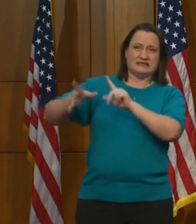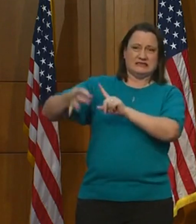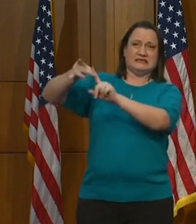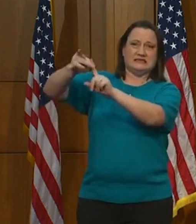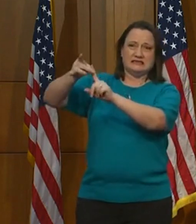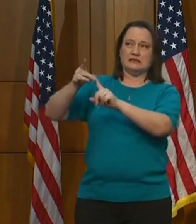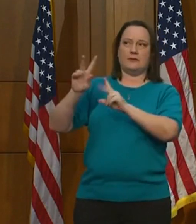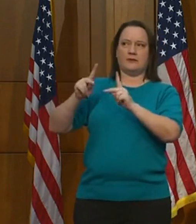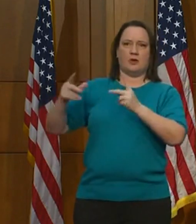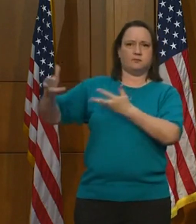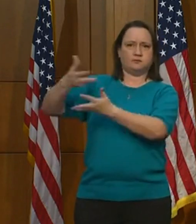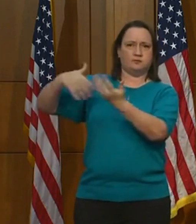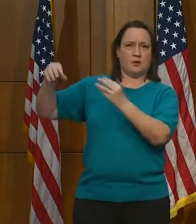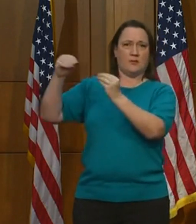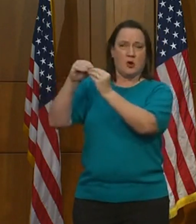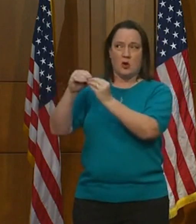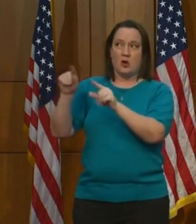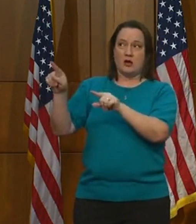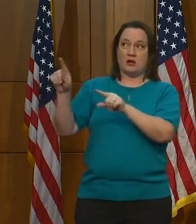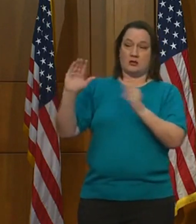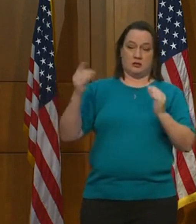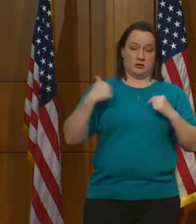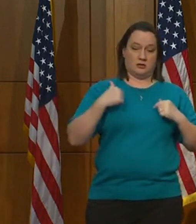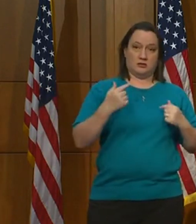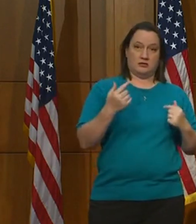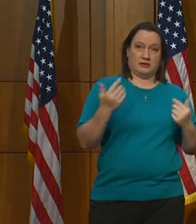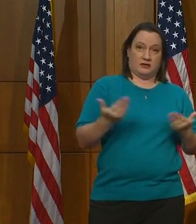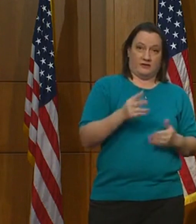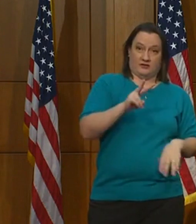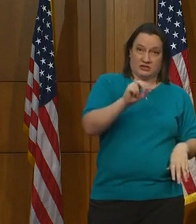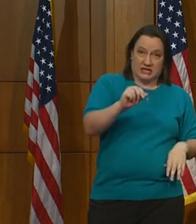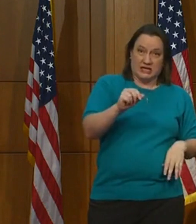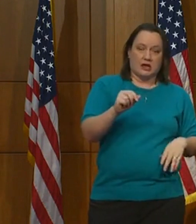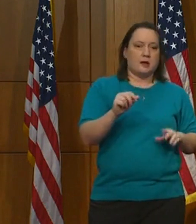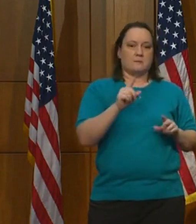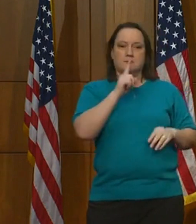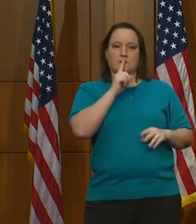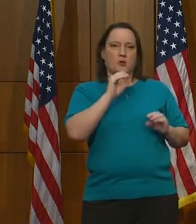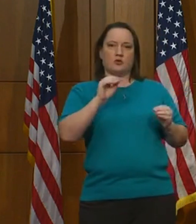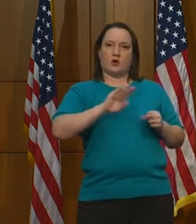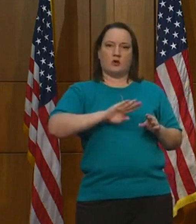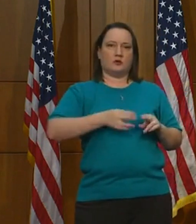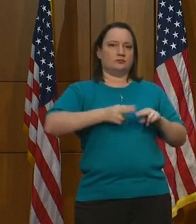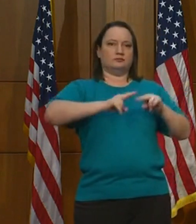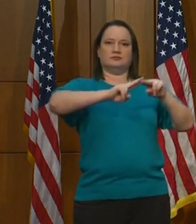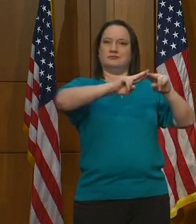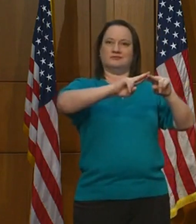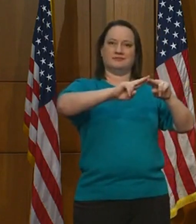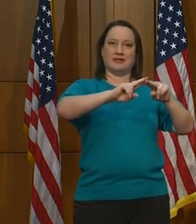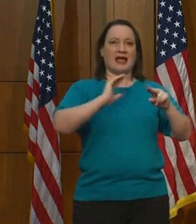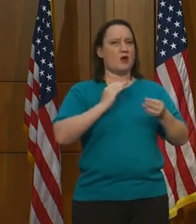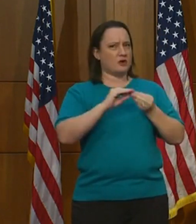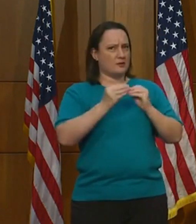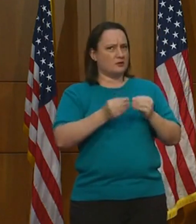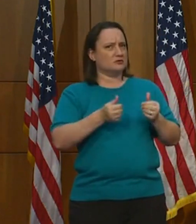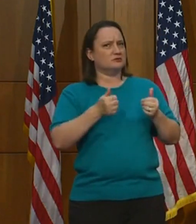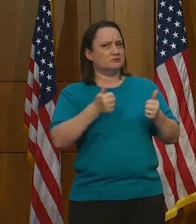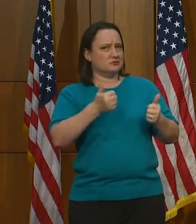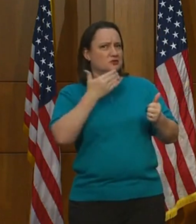But in Virginia, so far, we are not seeing a surge in cases. is, in fact, our numbers are very good.